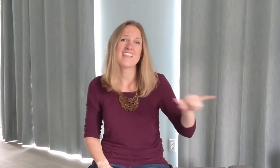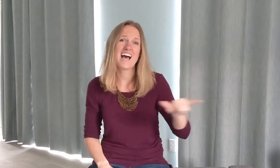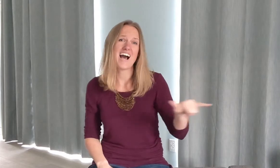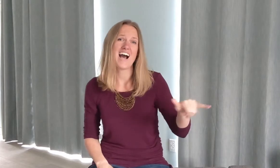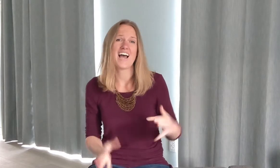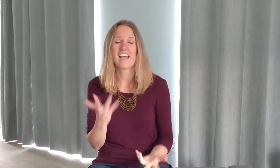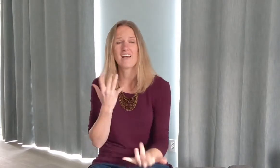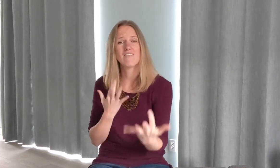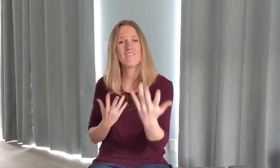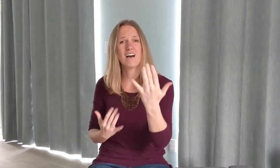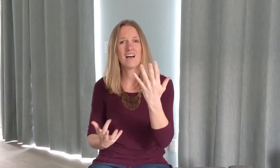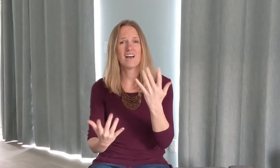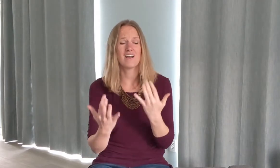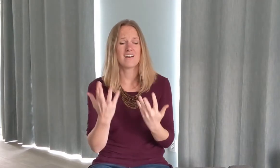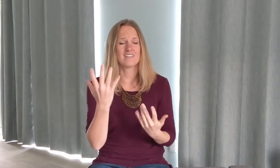like a fire